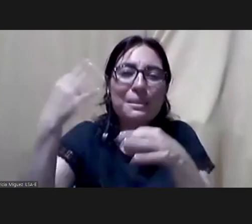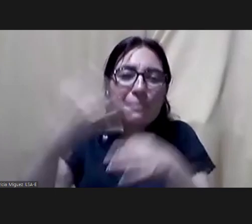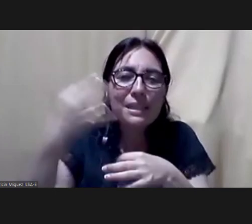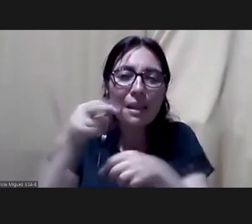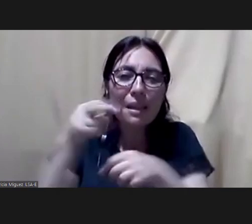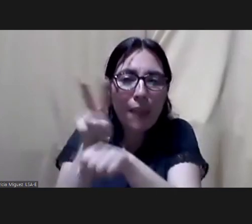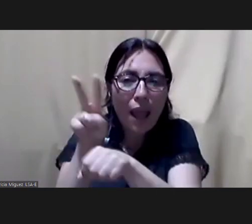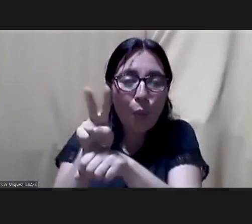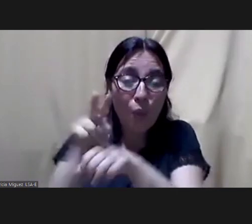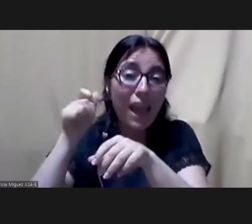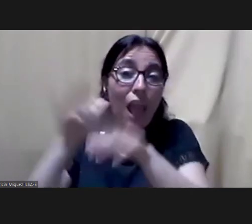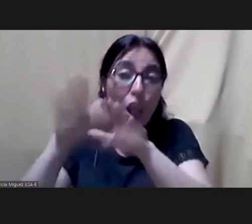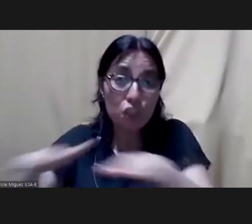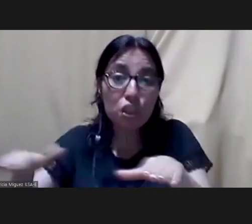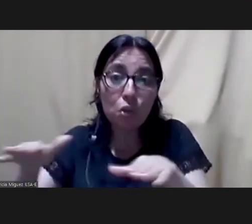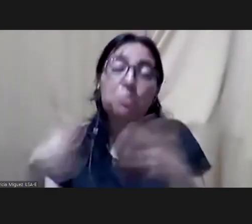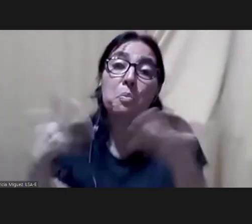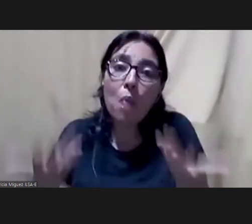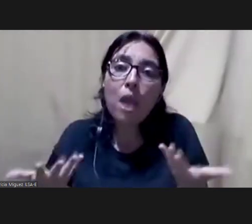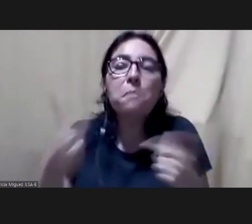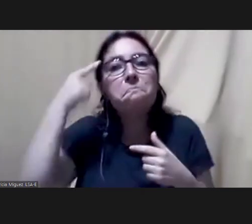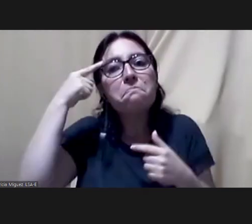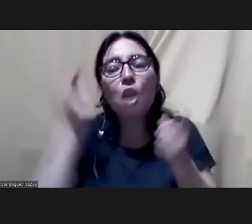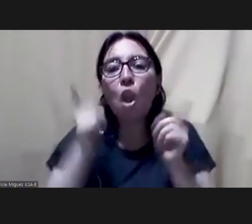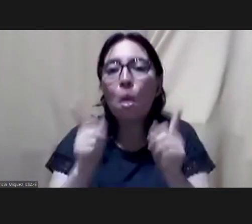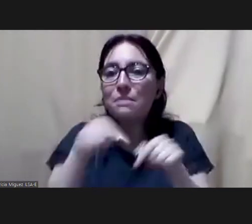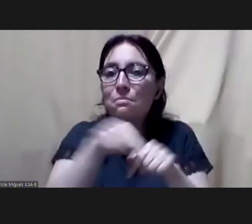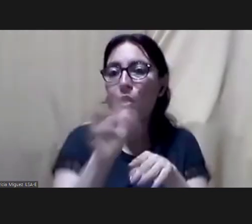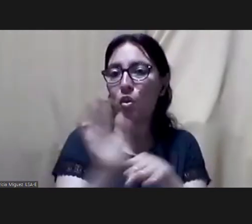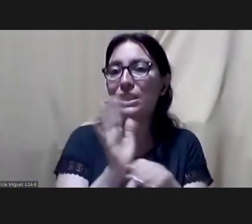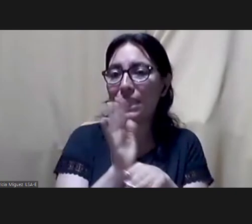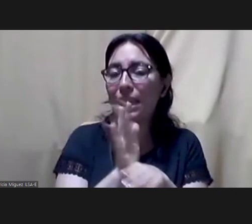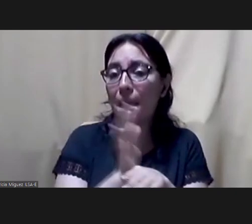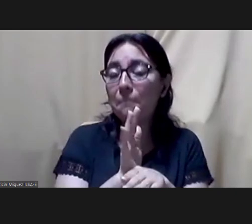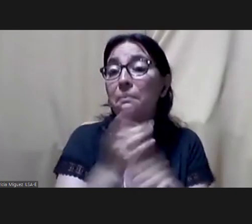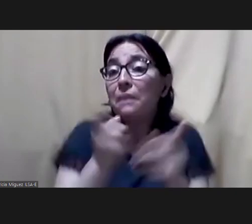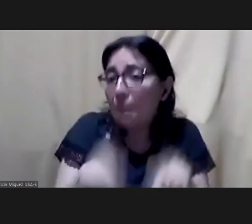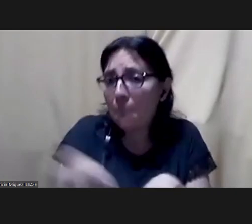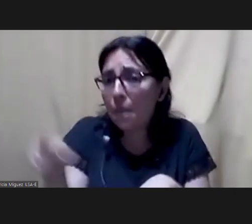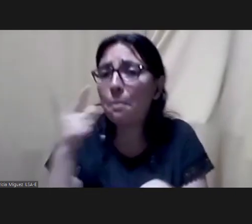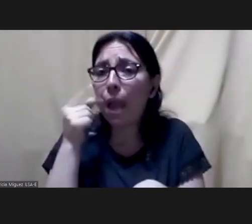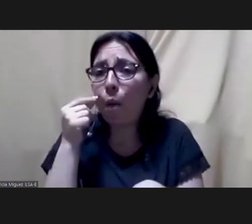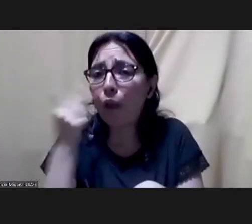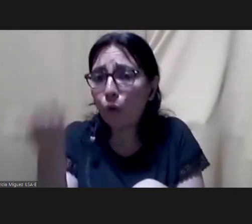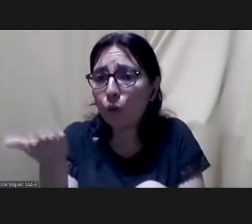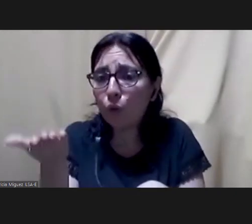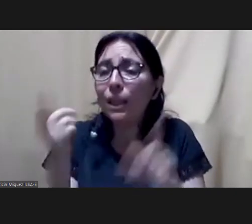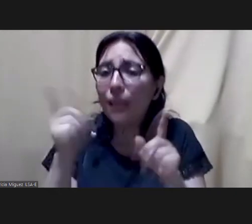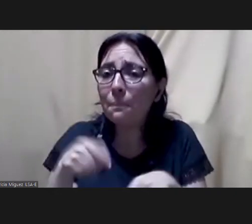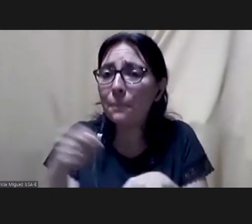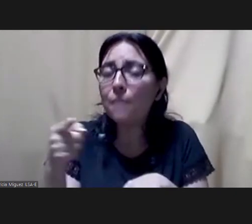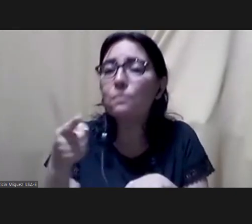we had nursery schools so that no woman is limited and to